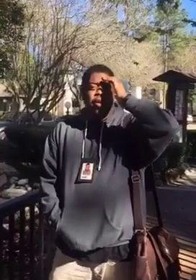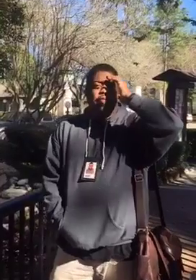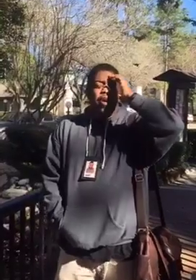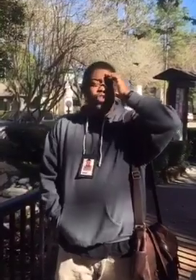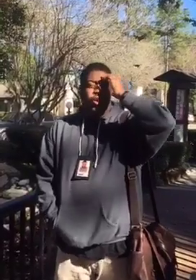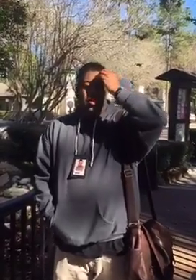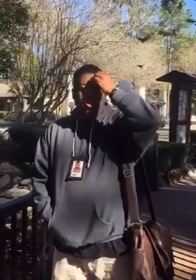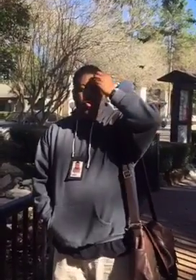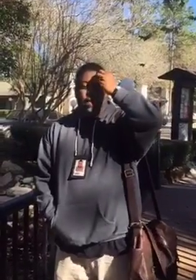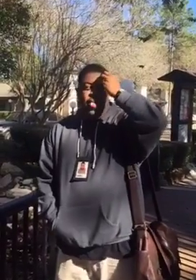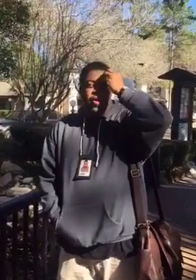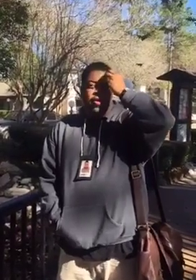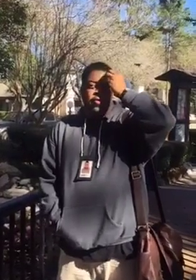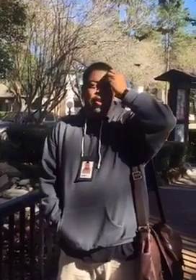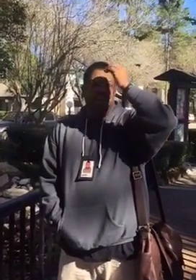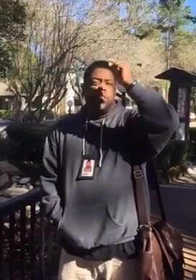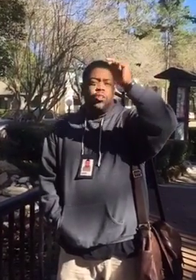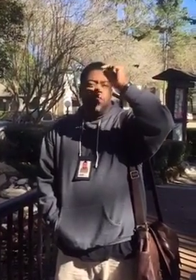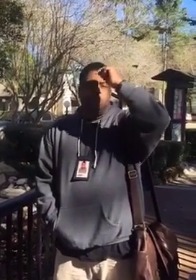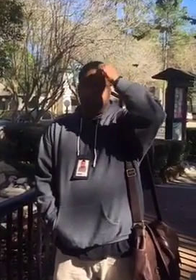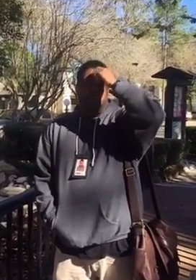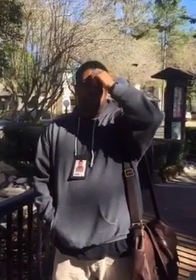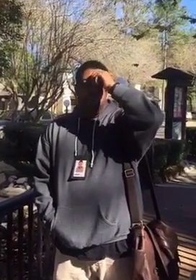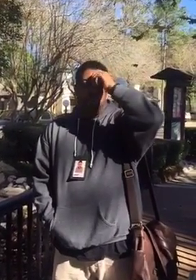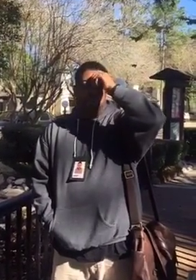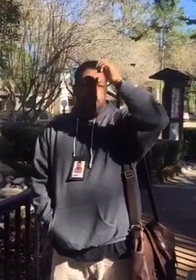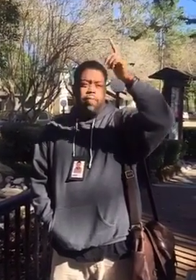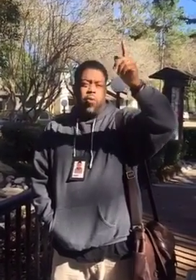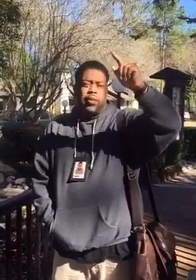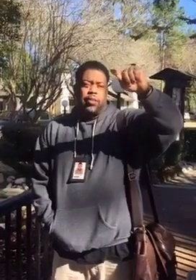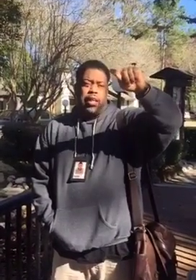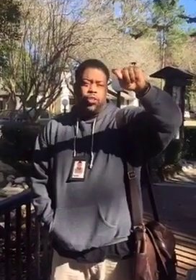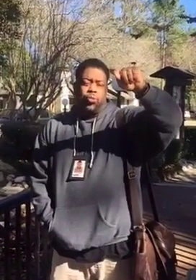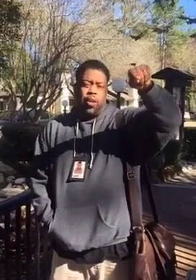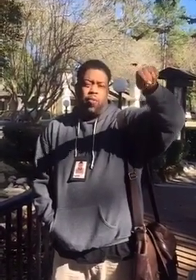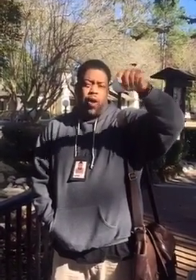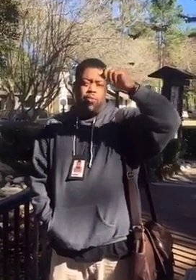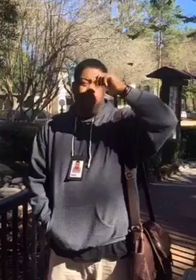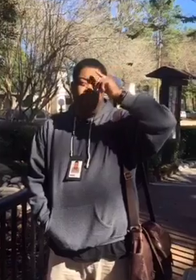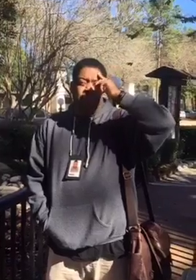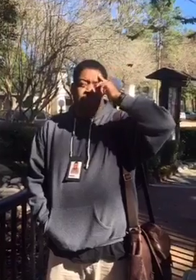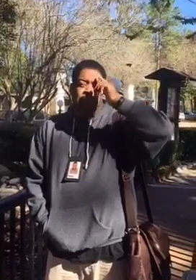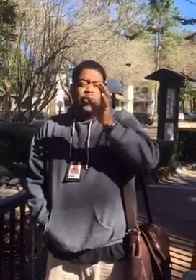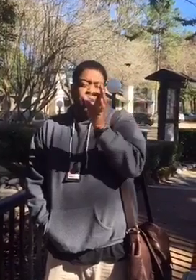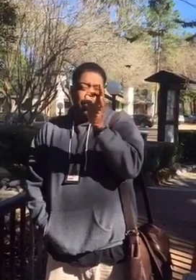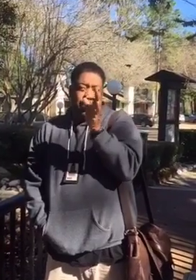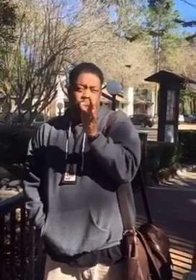enough function in you to listen to yourself more than the voices that you hear around you and to look at